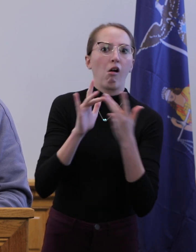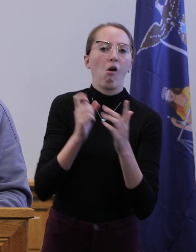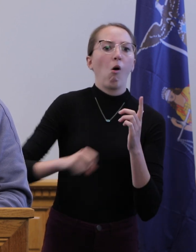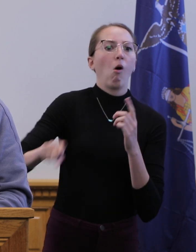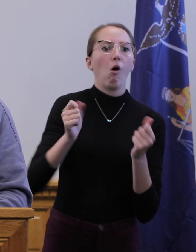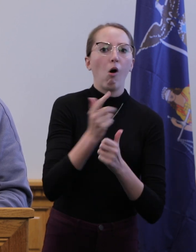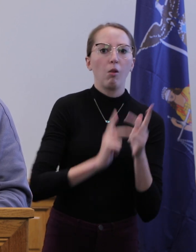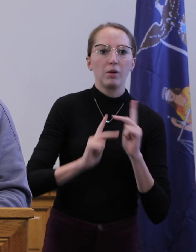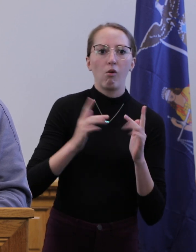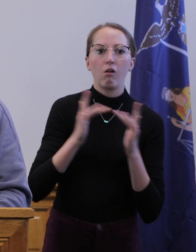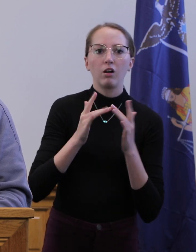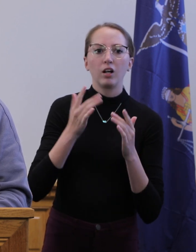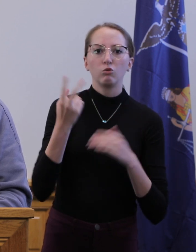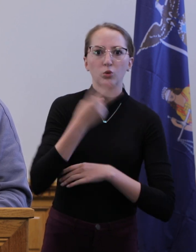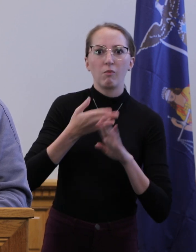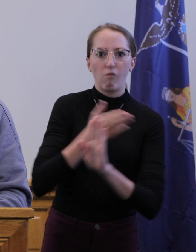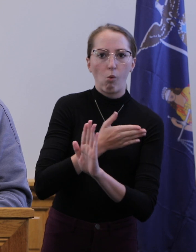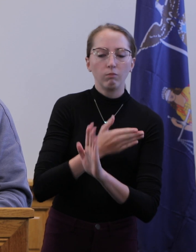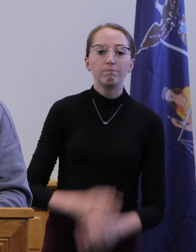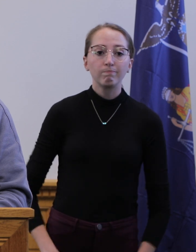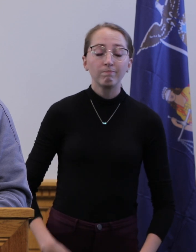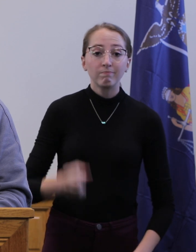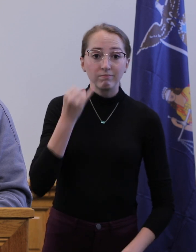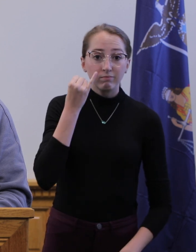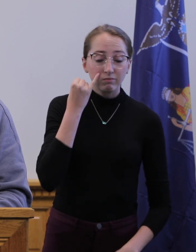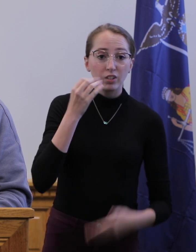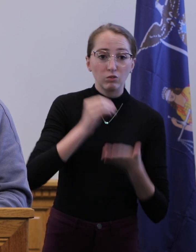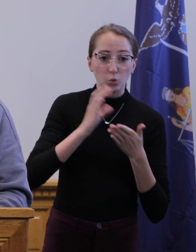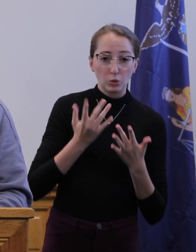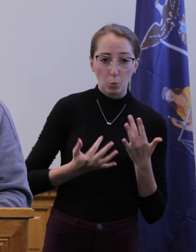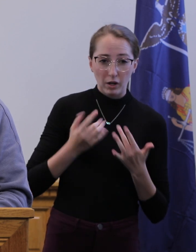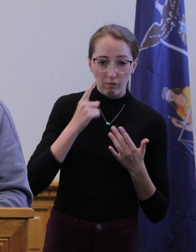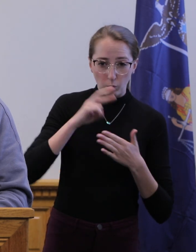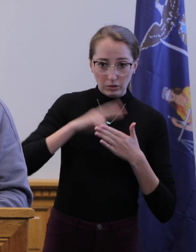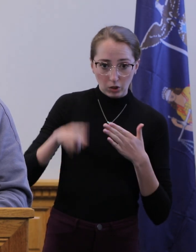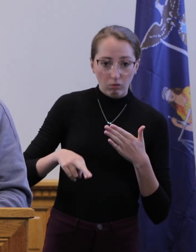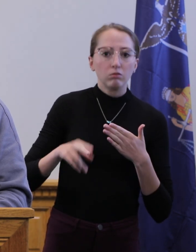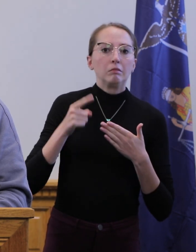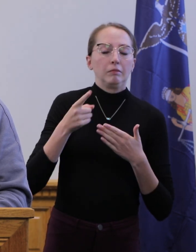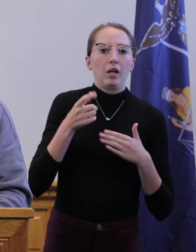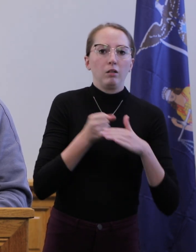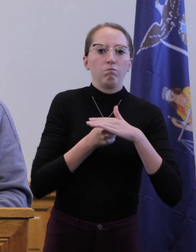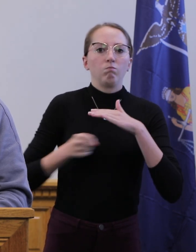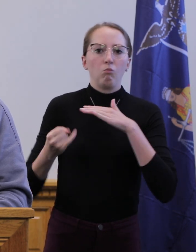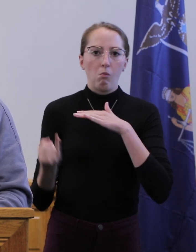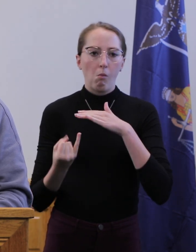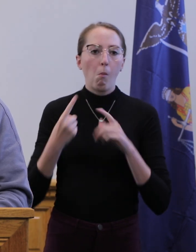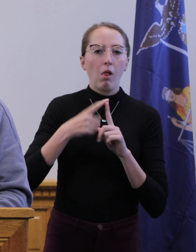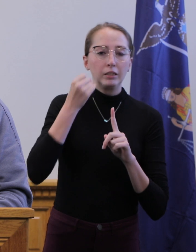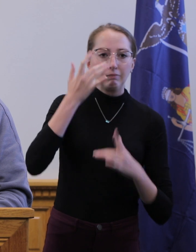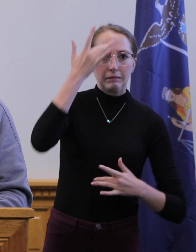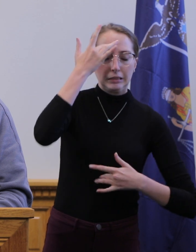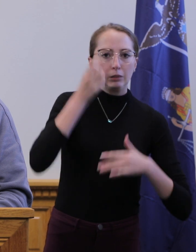isolation. Students who were waiting for their test results to come back were quarantined. These are all very important steps in